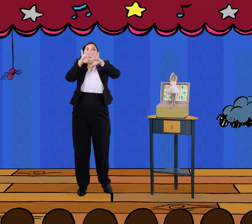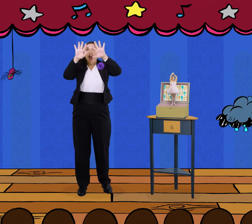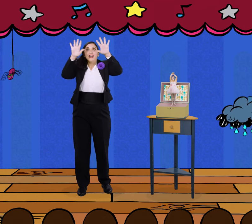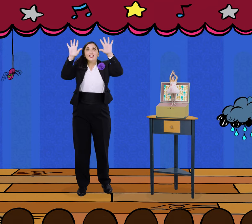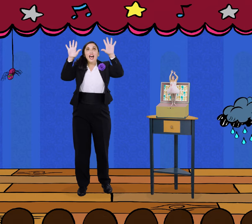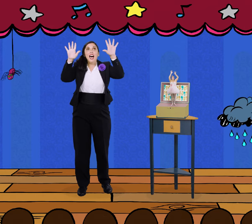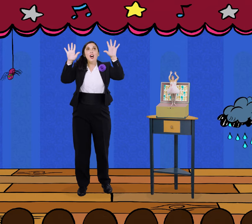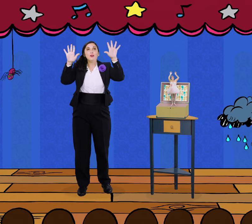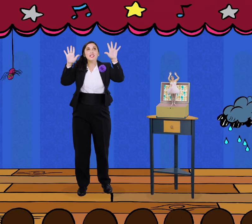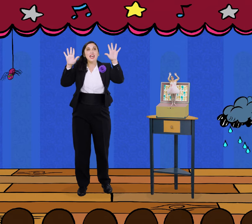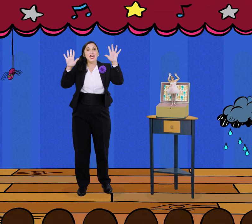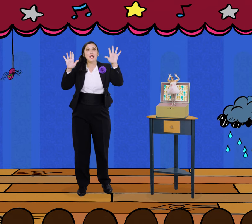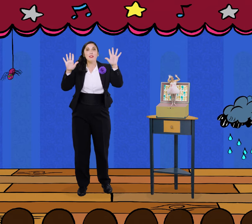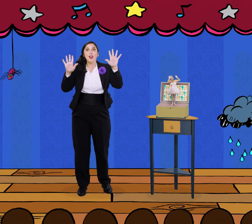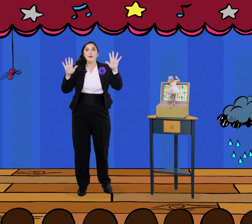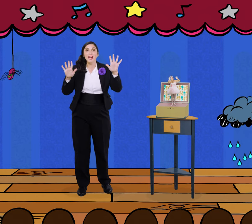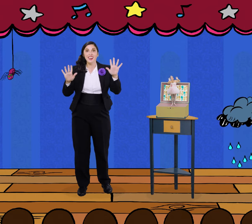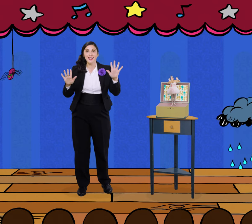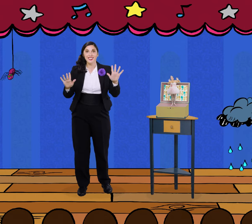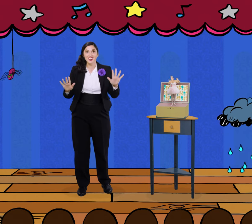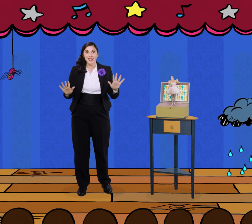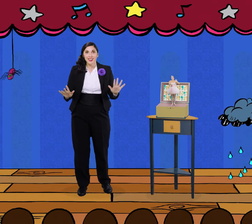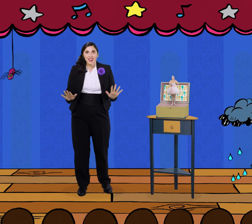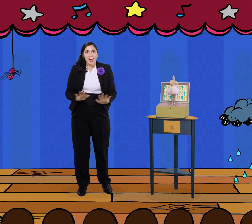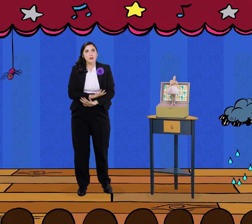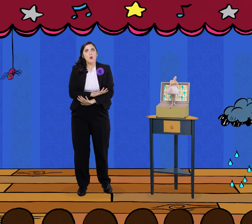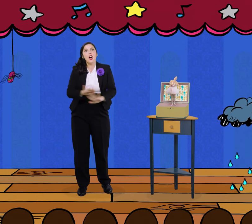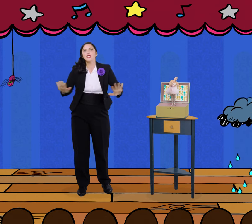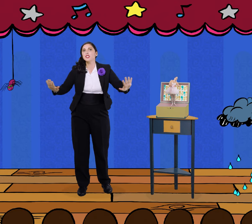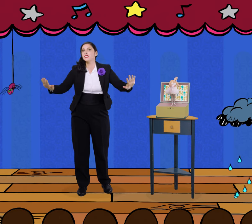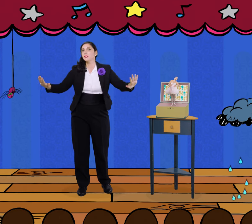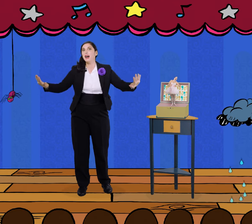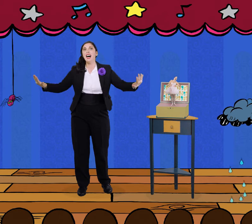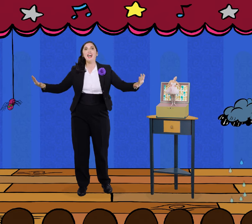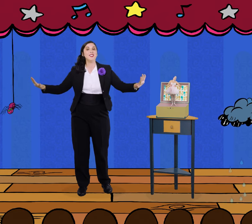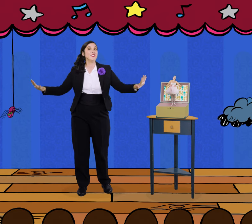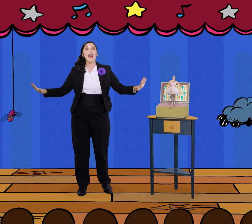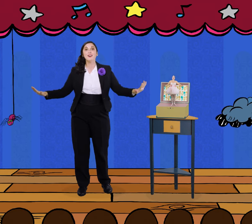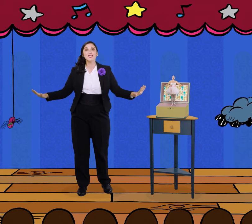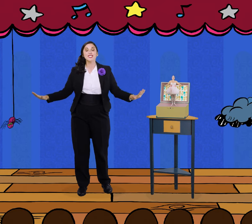Down came the rain and washed the spider out